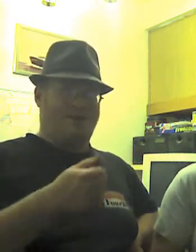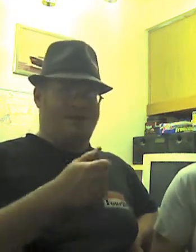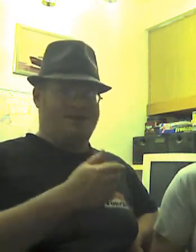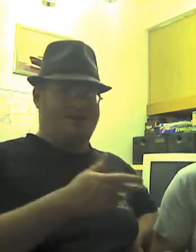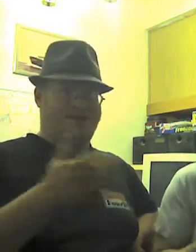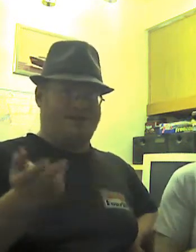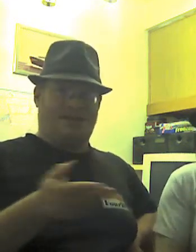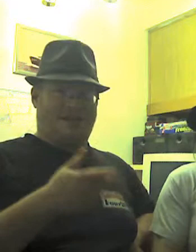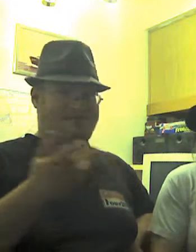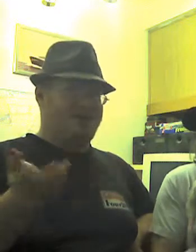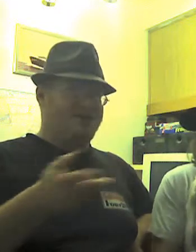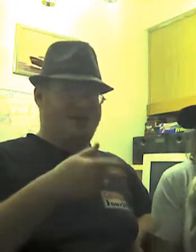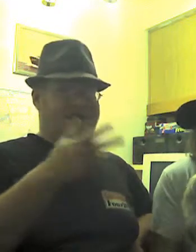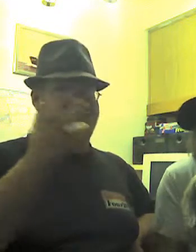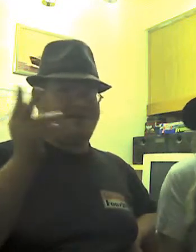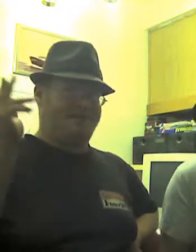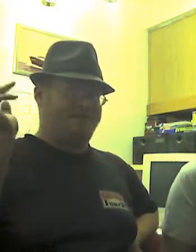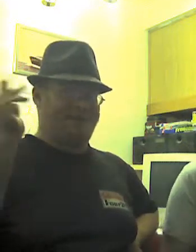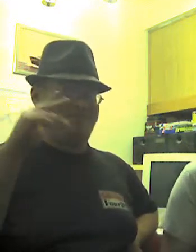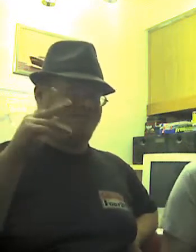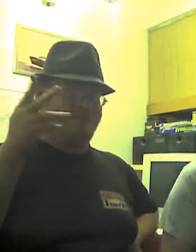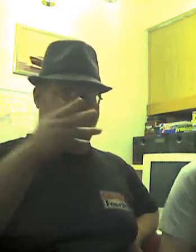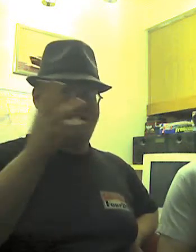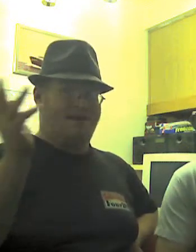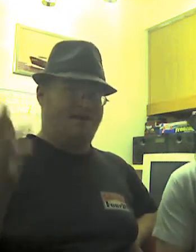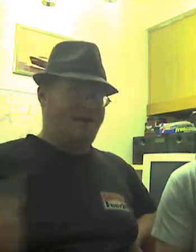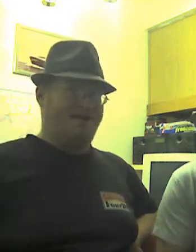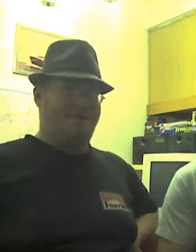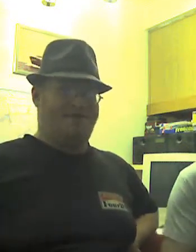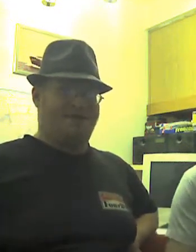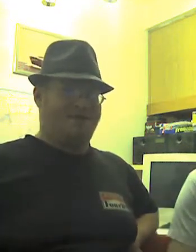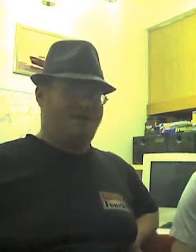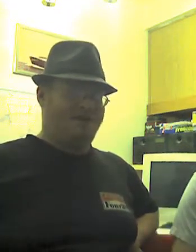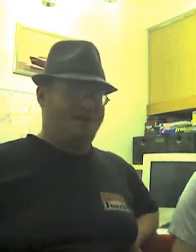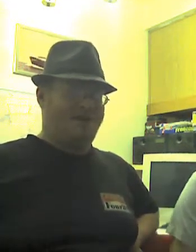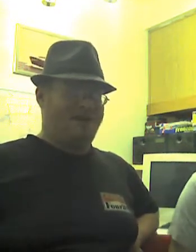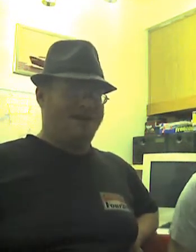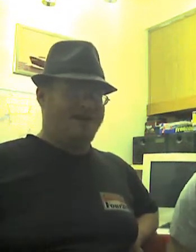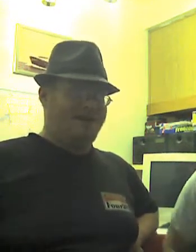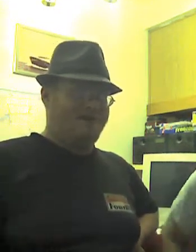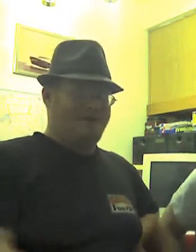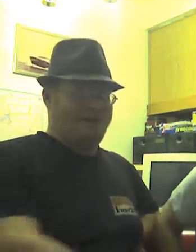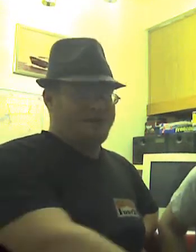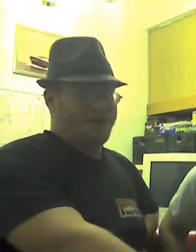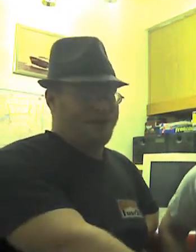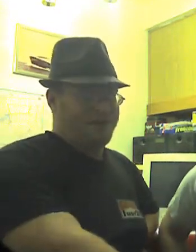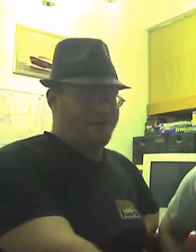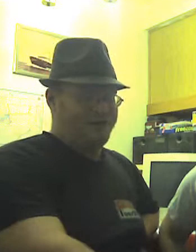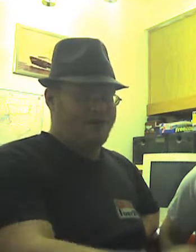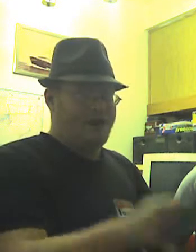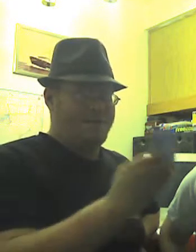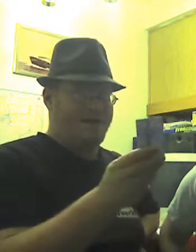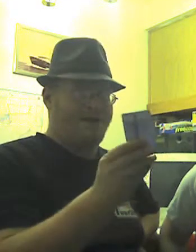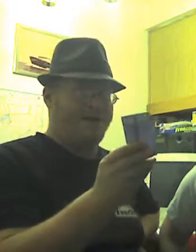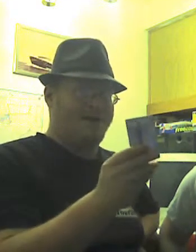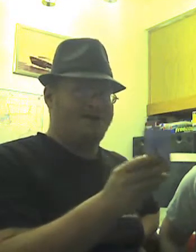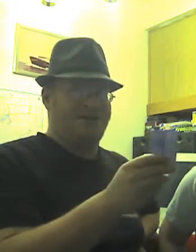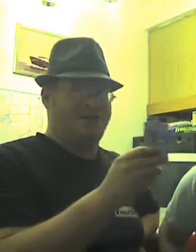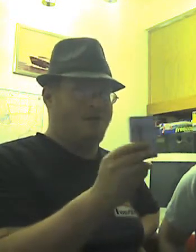but she kept changing things, and then, well, I had to be started all over again. Well, she learned with the library that she can